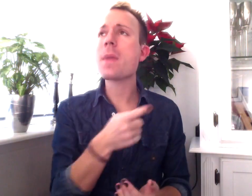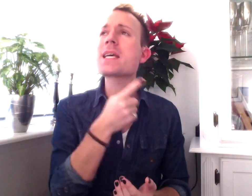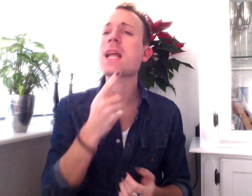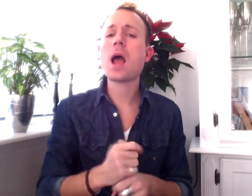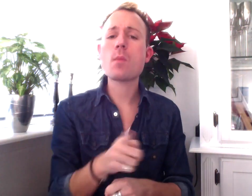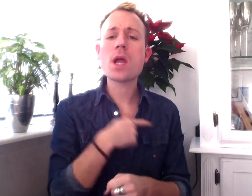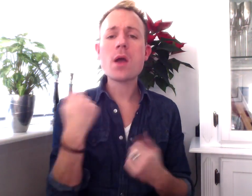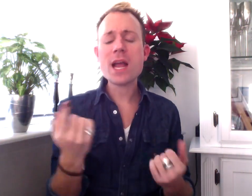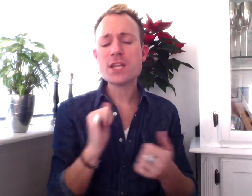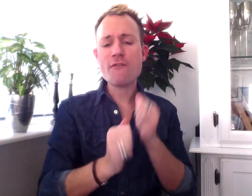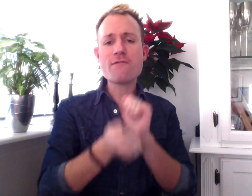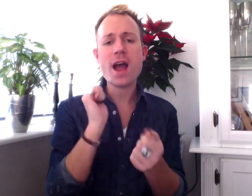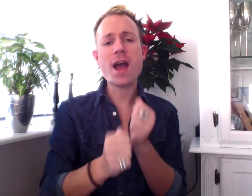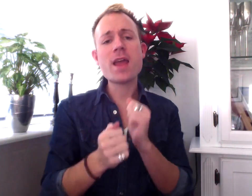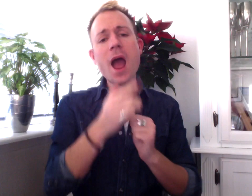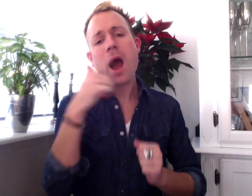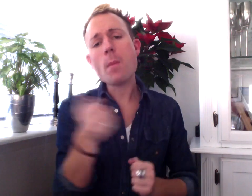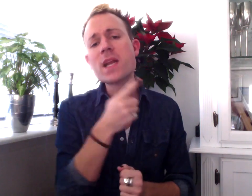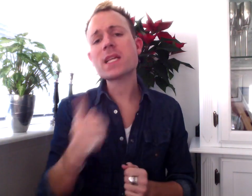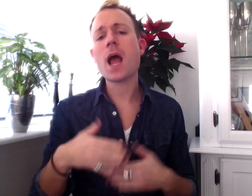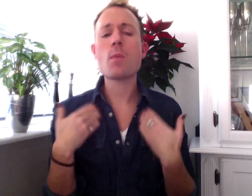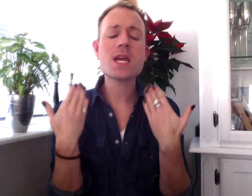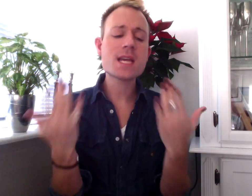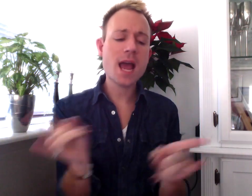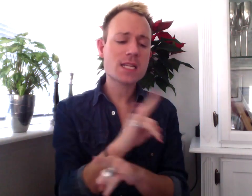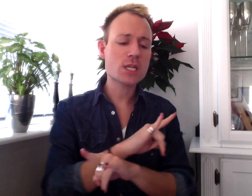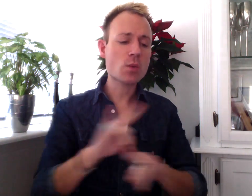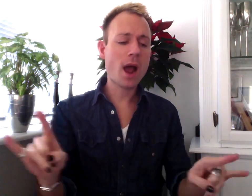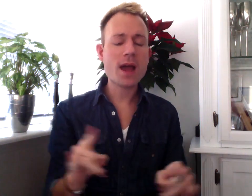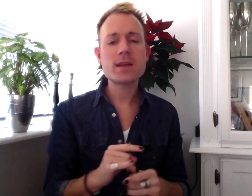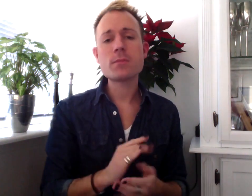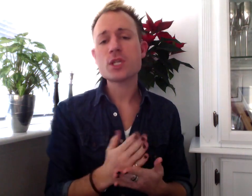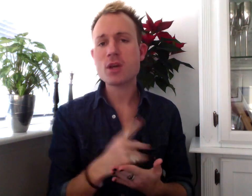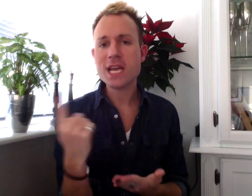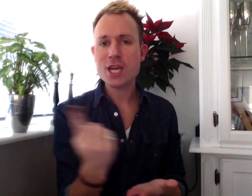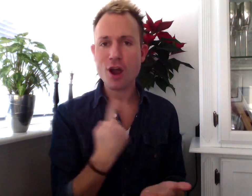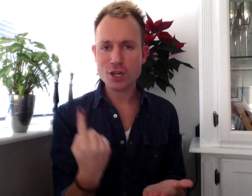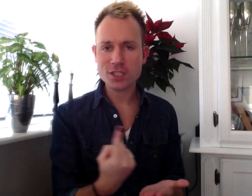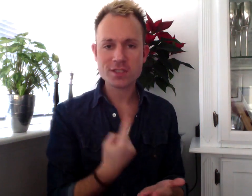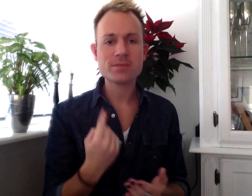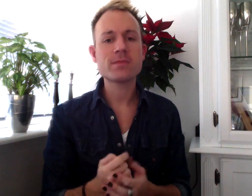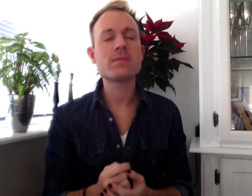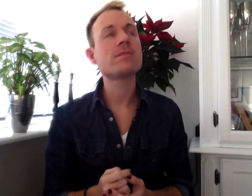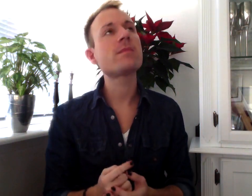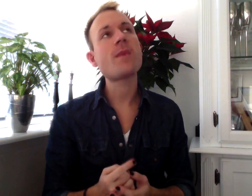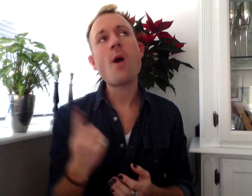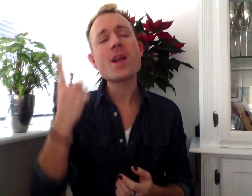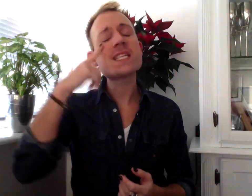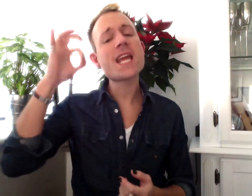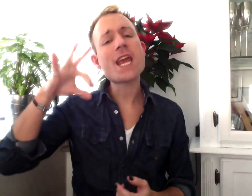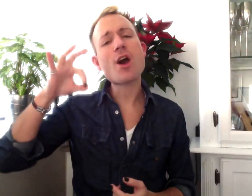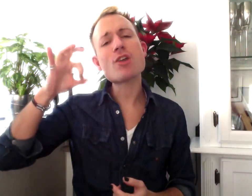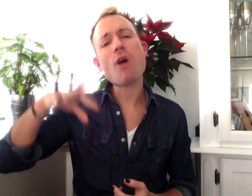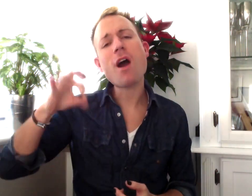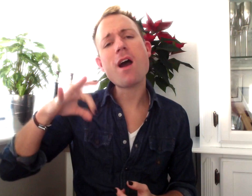many times do we have to fight? How many times did we get it right between us? Only teardrops.